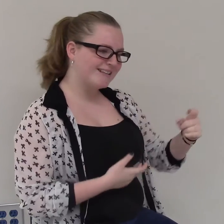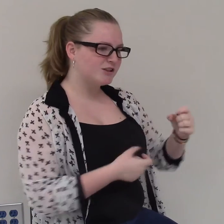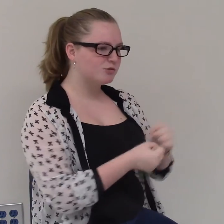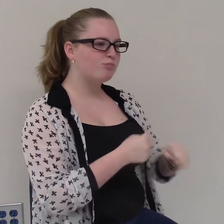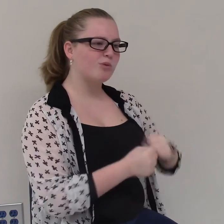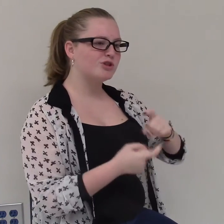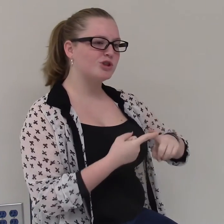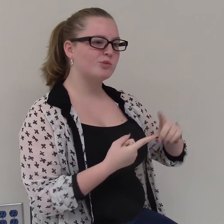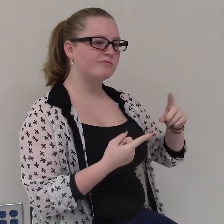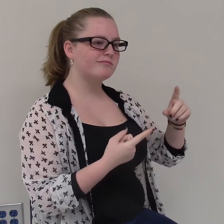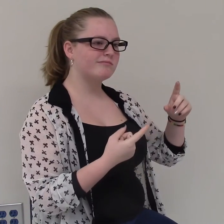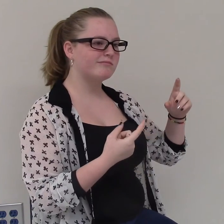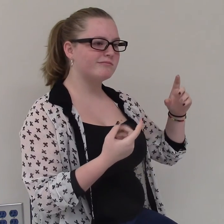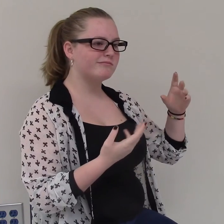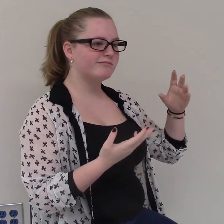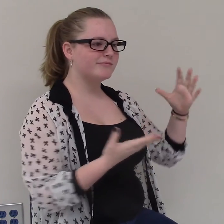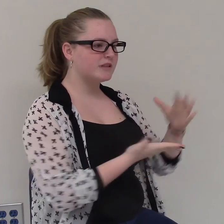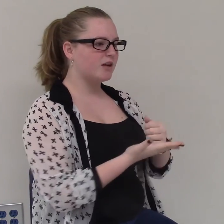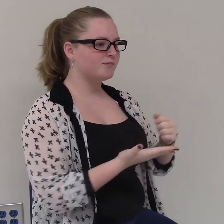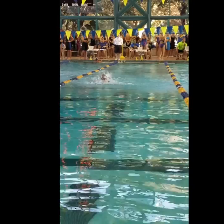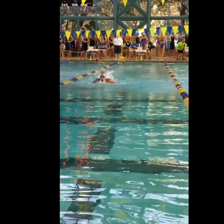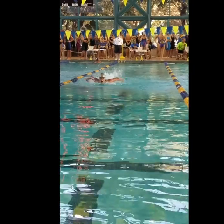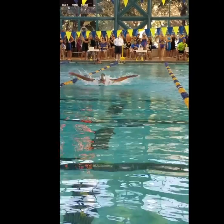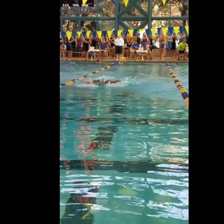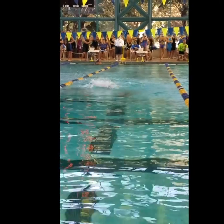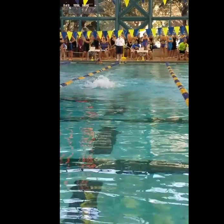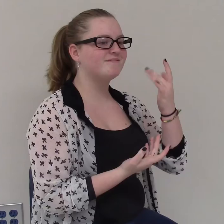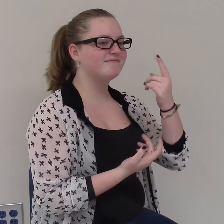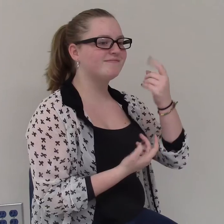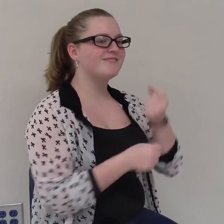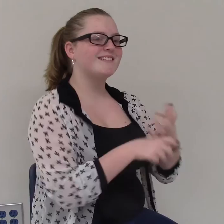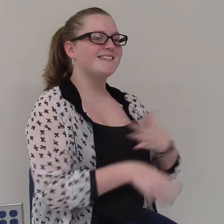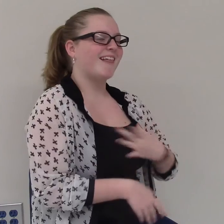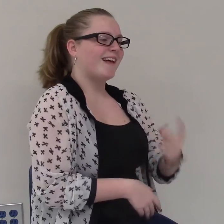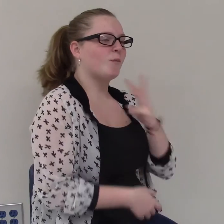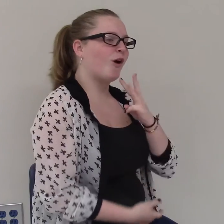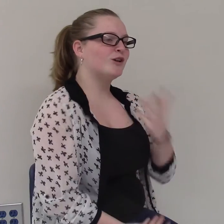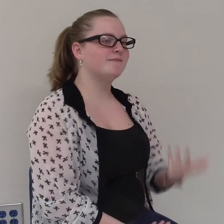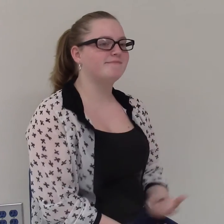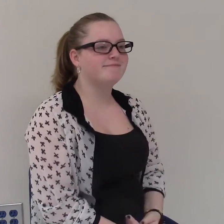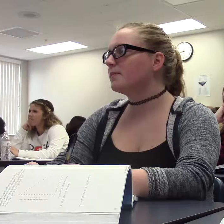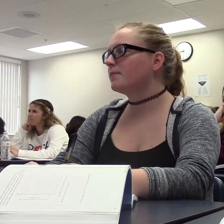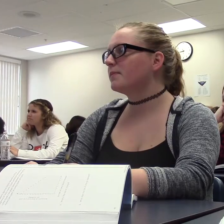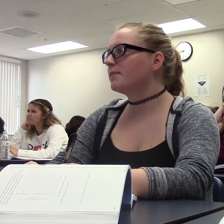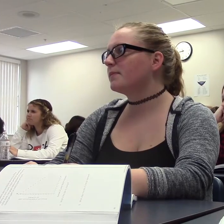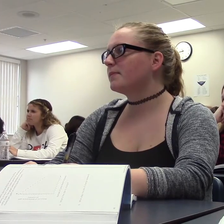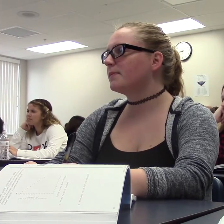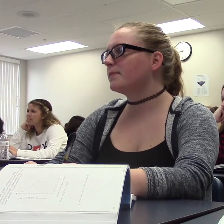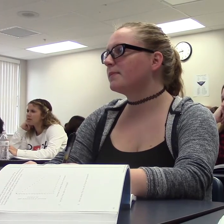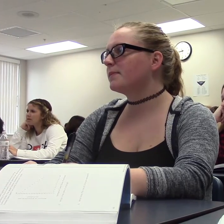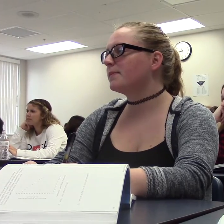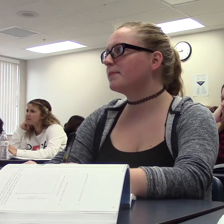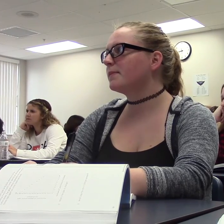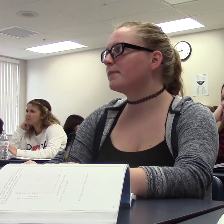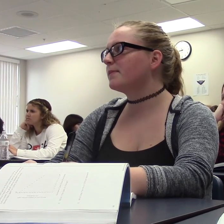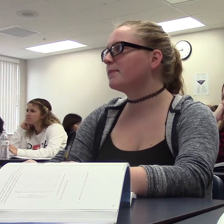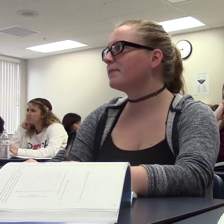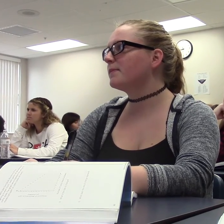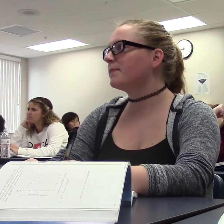I think that it was a good idea to join the swimming team, because I like the water. Just like any other student, Samantha has goals set